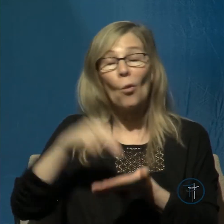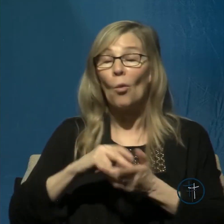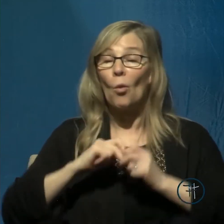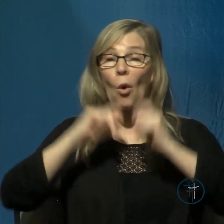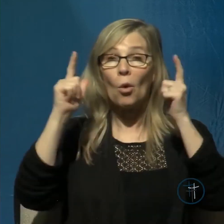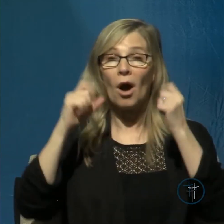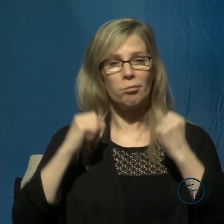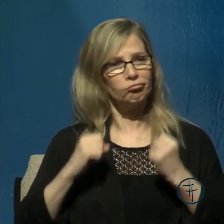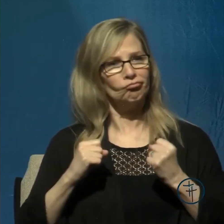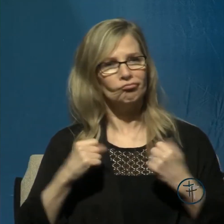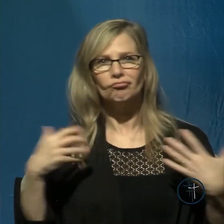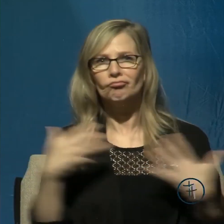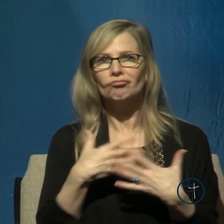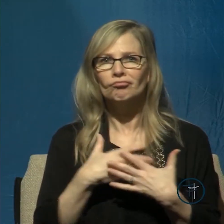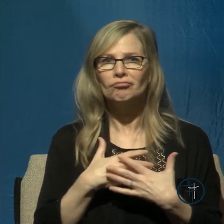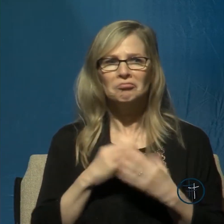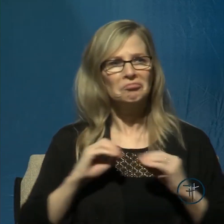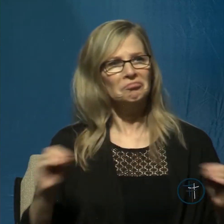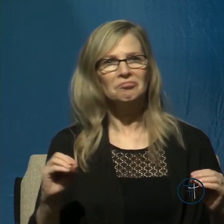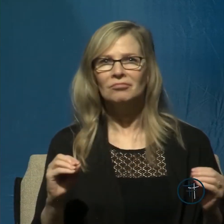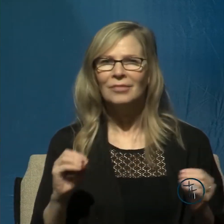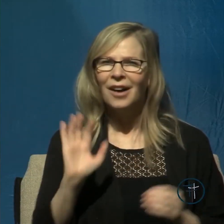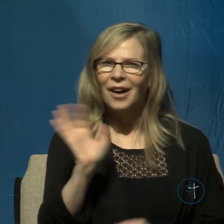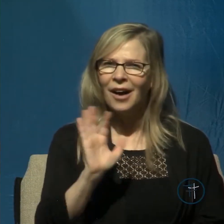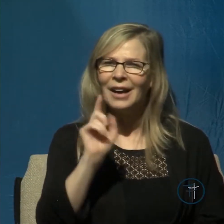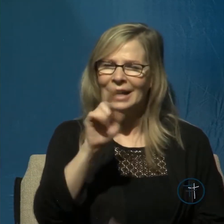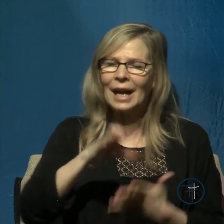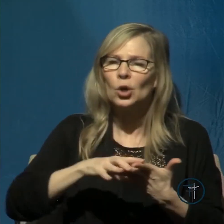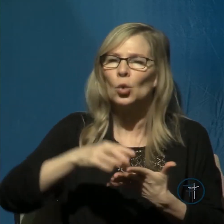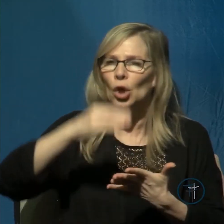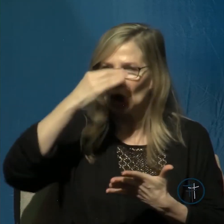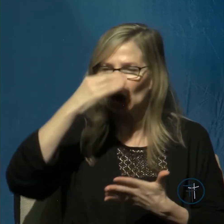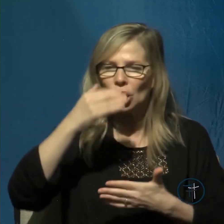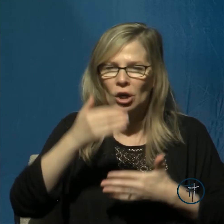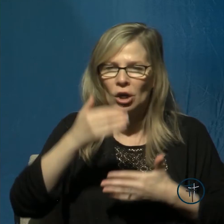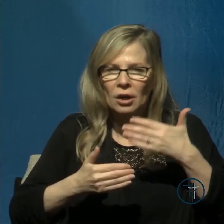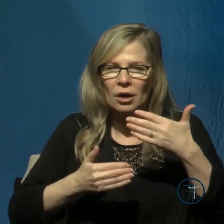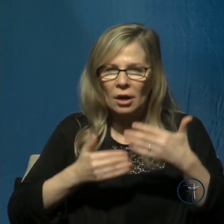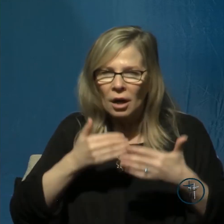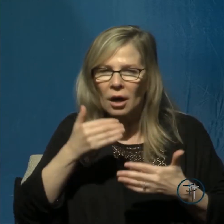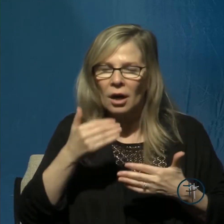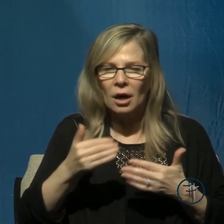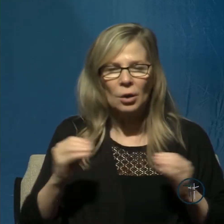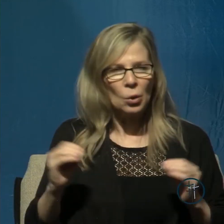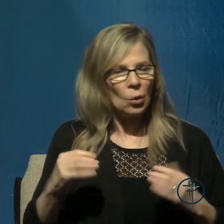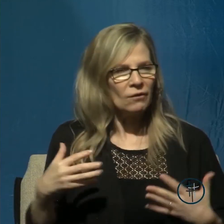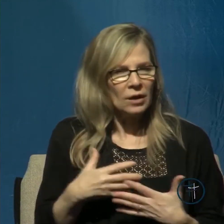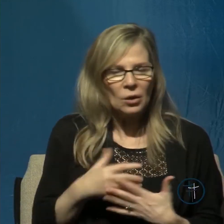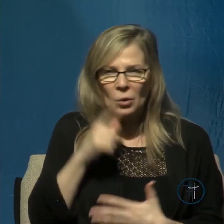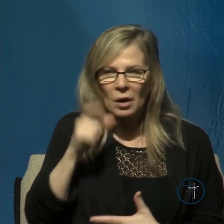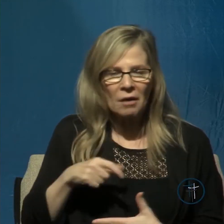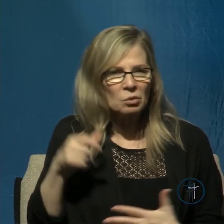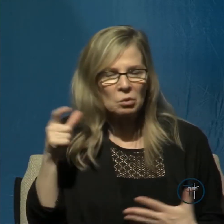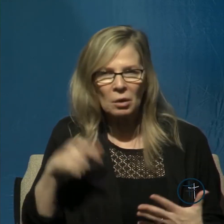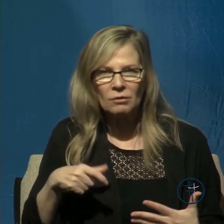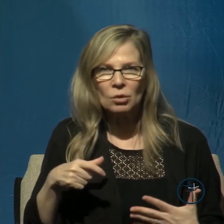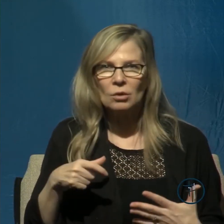learn to be fearless just as you and I have to learn the same thing so how can we learn this how can we become